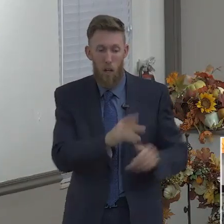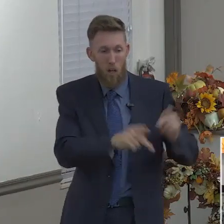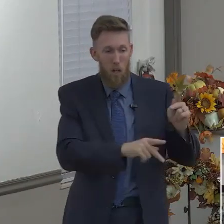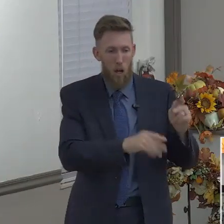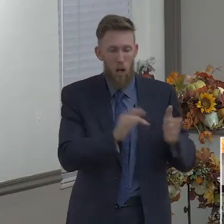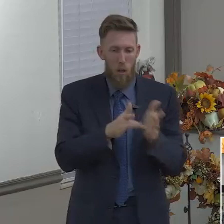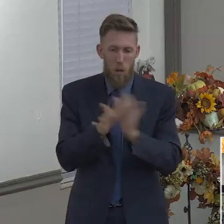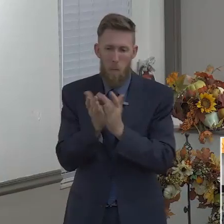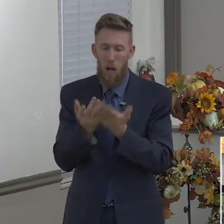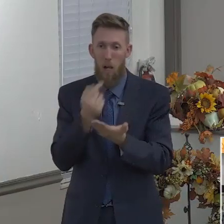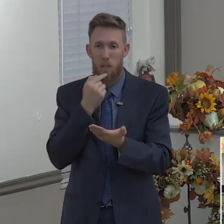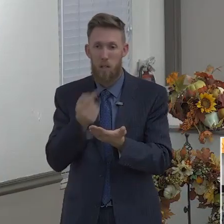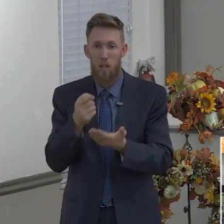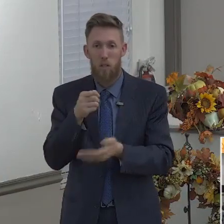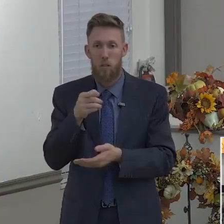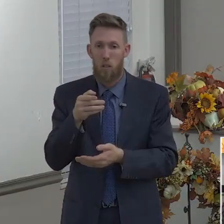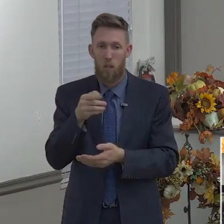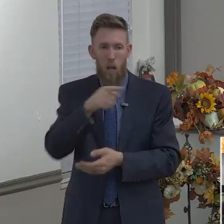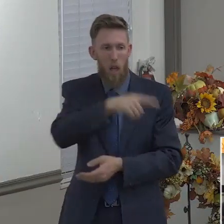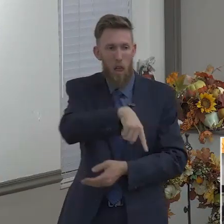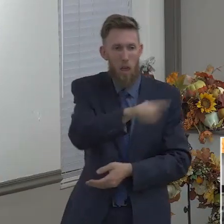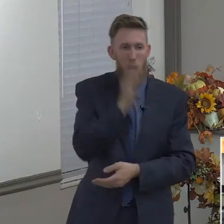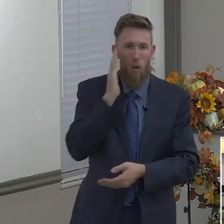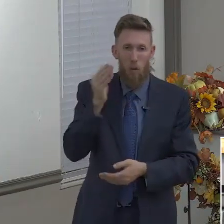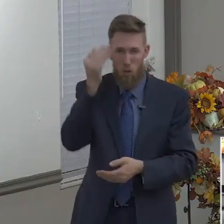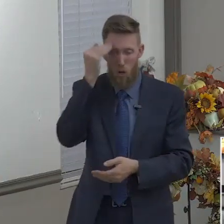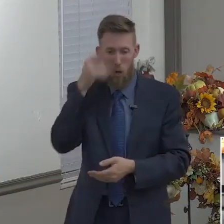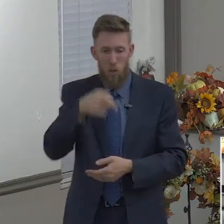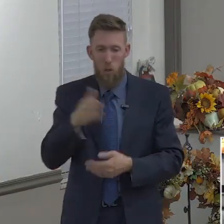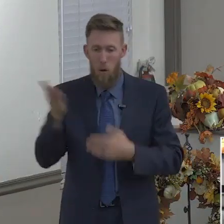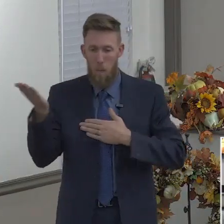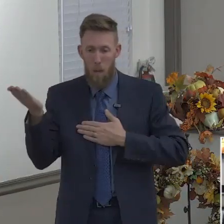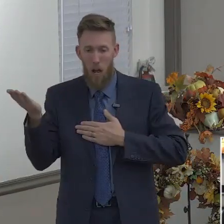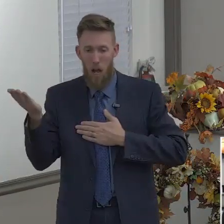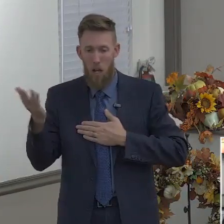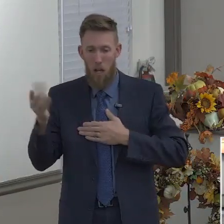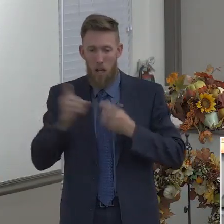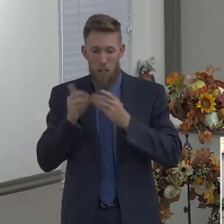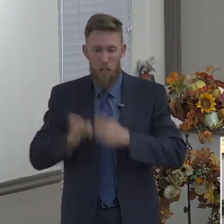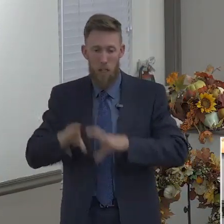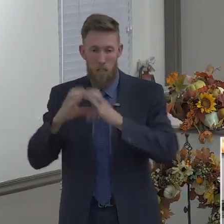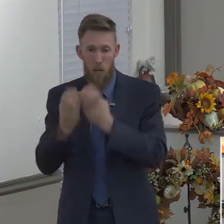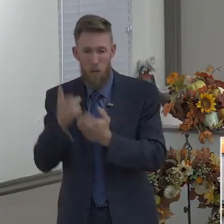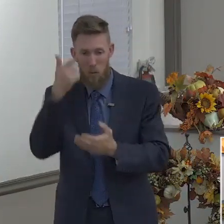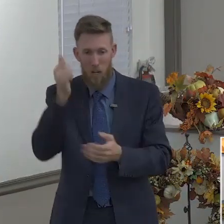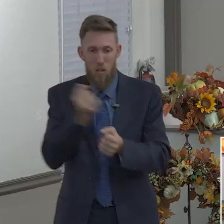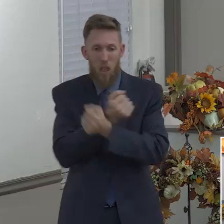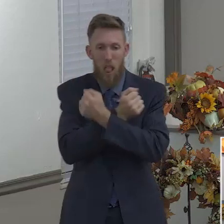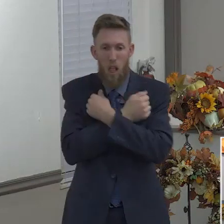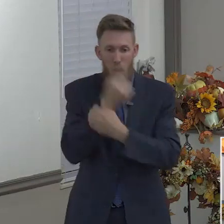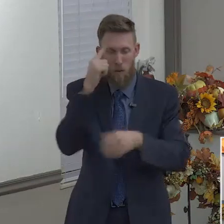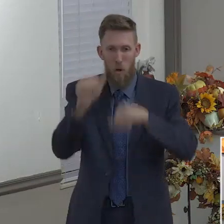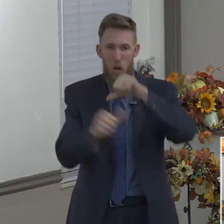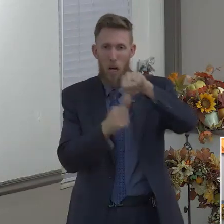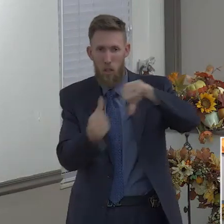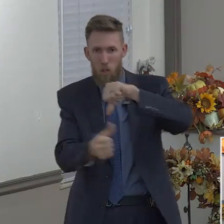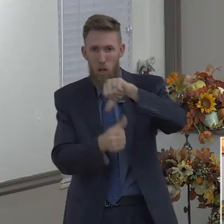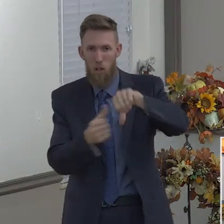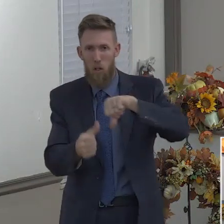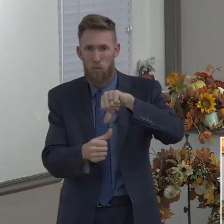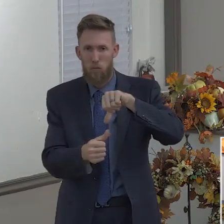one for another. It didn't say they shall know that you're my disciples by the Bible you carry, or by the clothes you wear to church, or by the